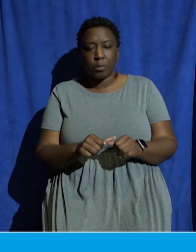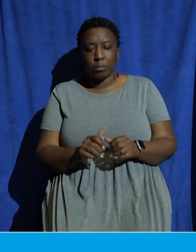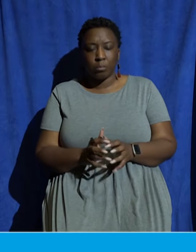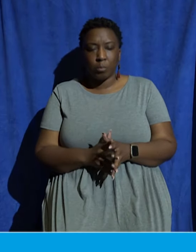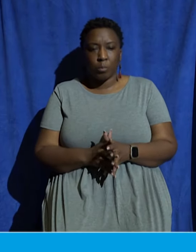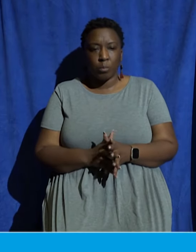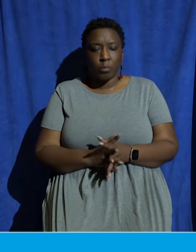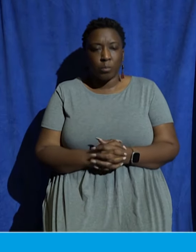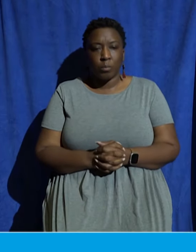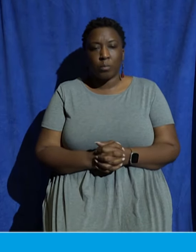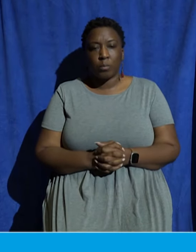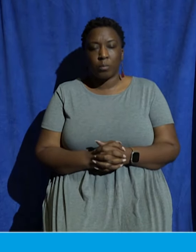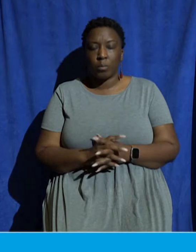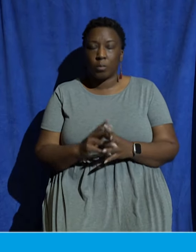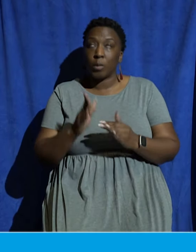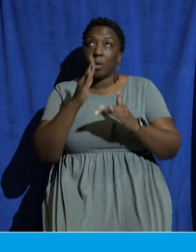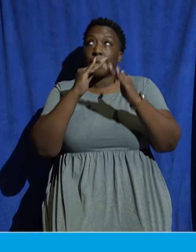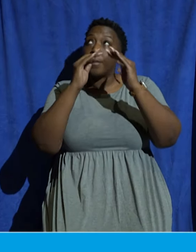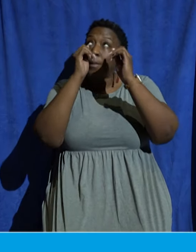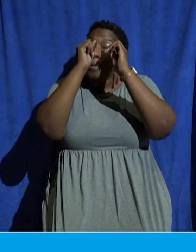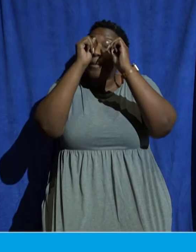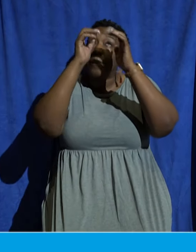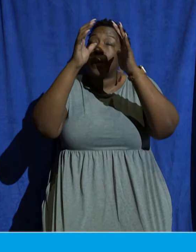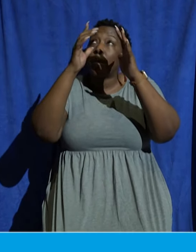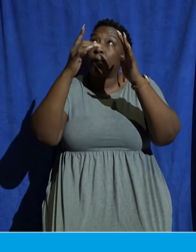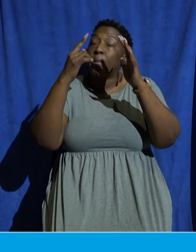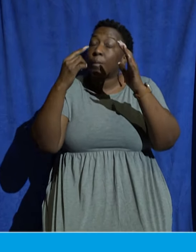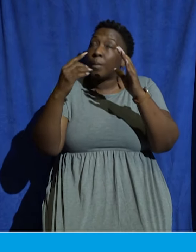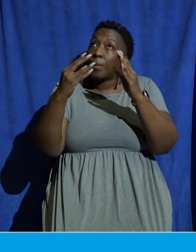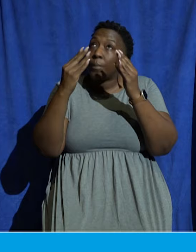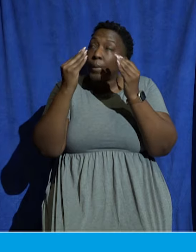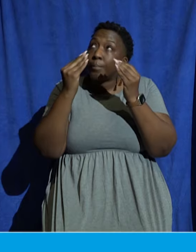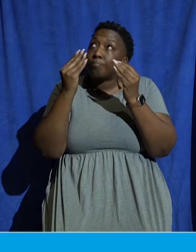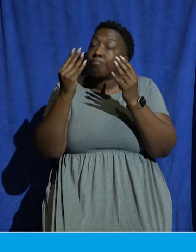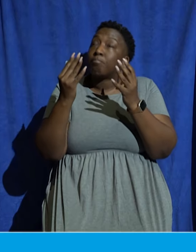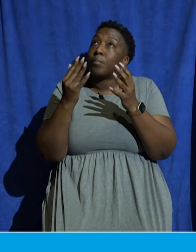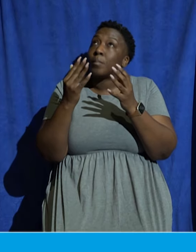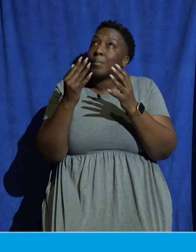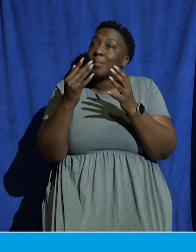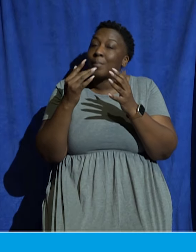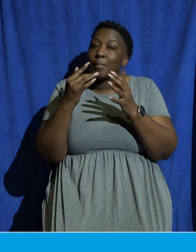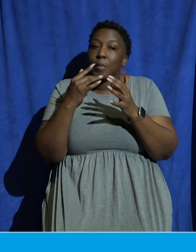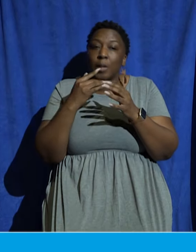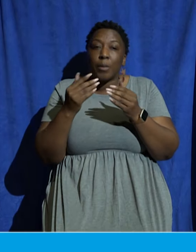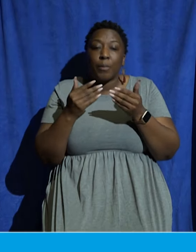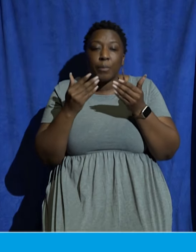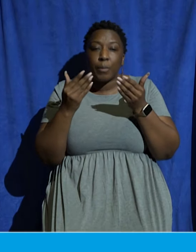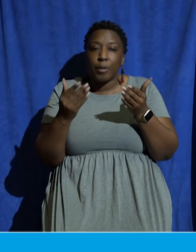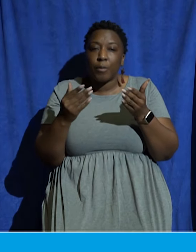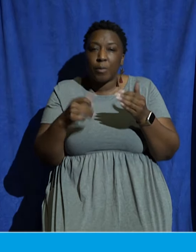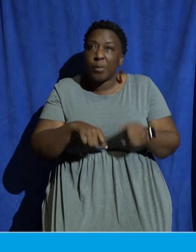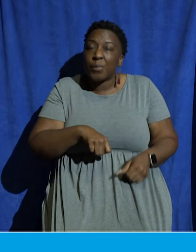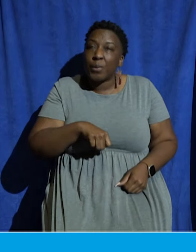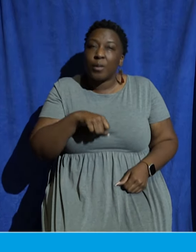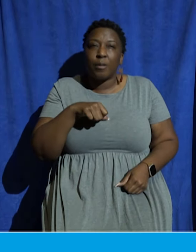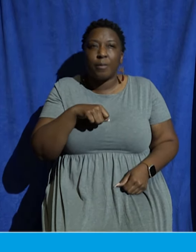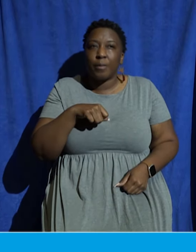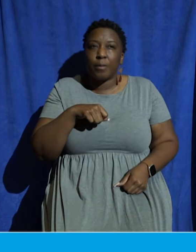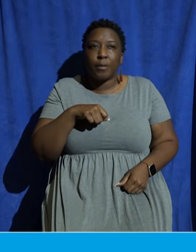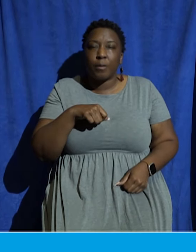So Heavenly Father, we confess how wicked and prideful and self-centered our hearts can